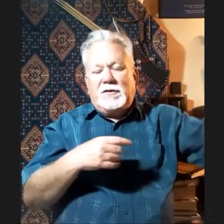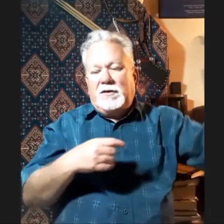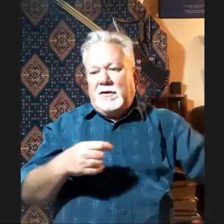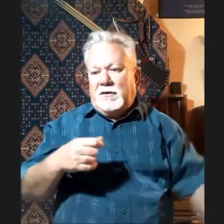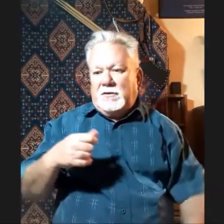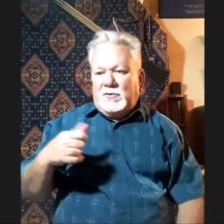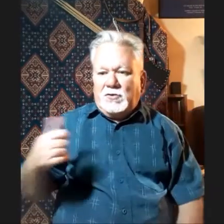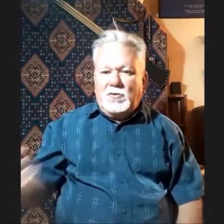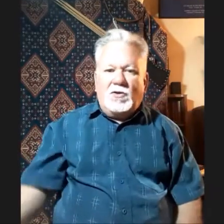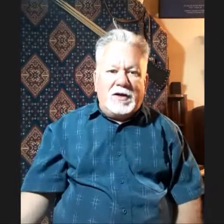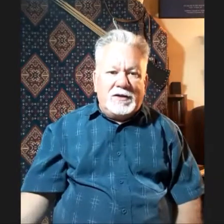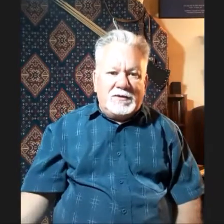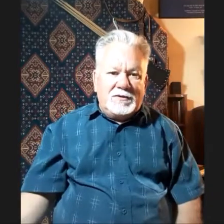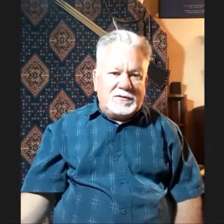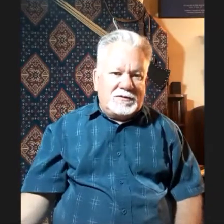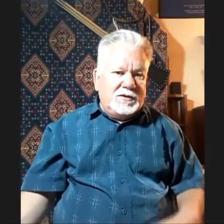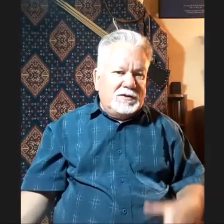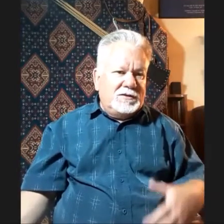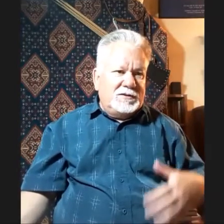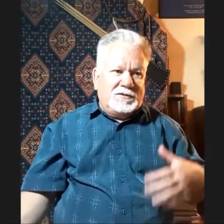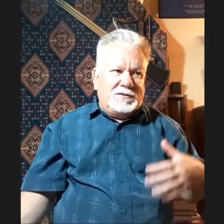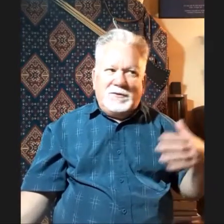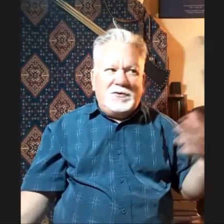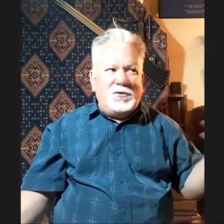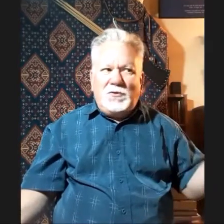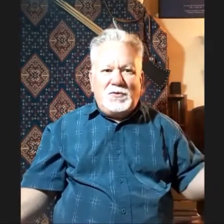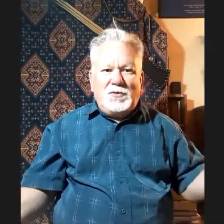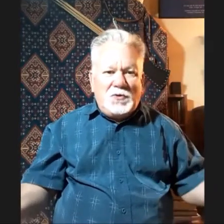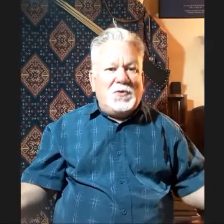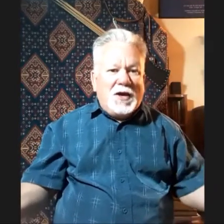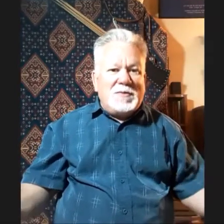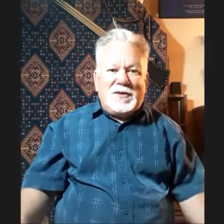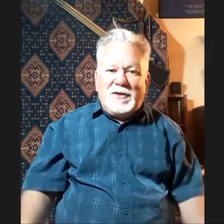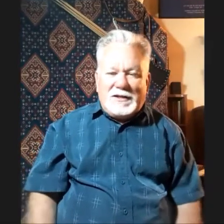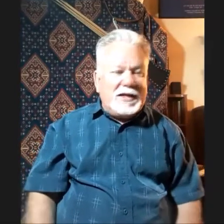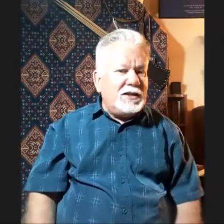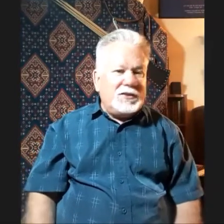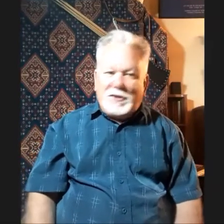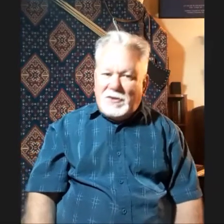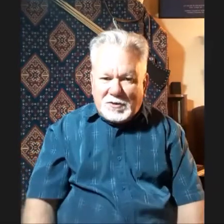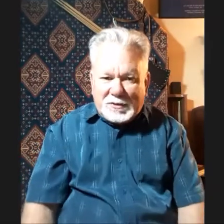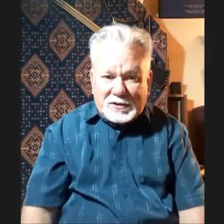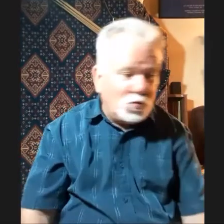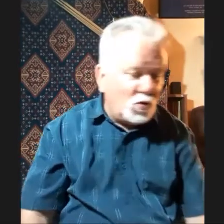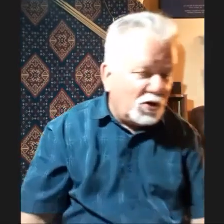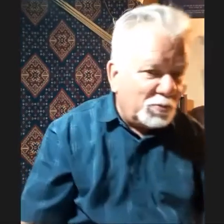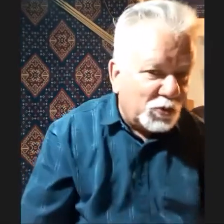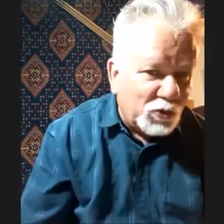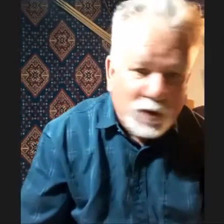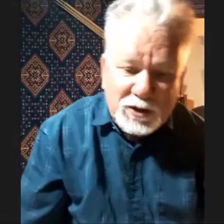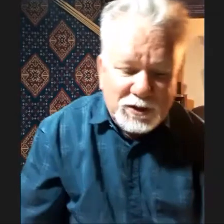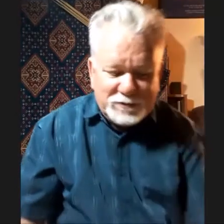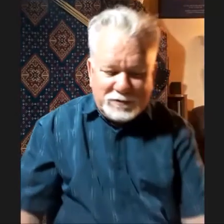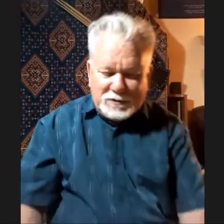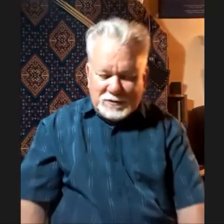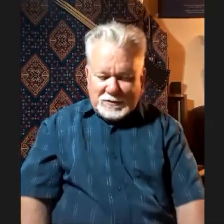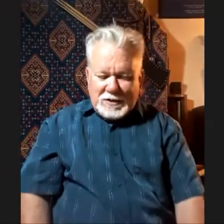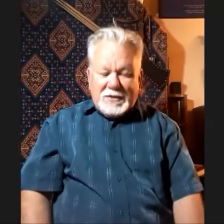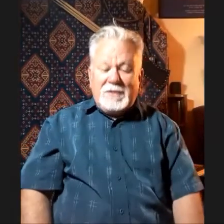to lions. Yes. You name it. Anything you could imagine. Wild ball. Things